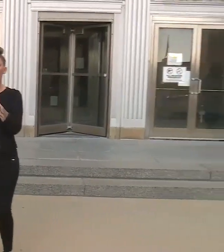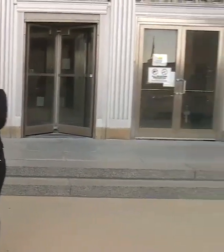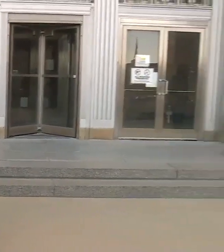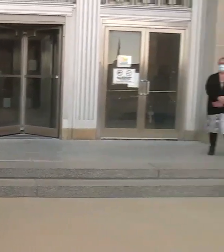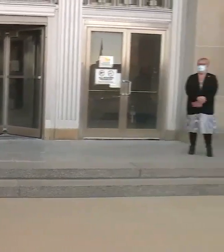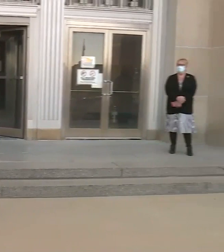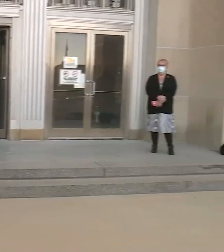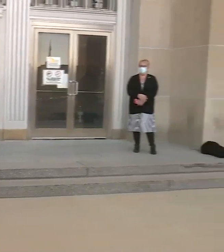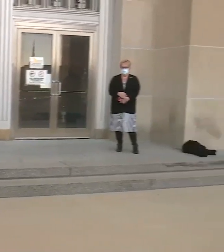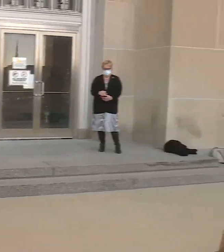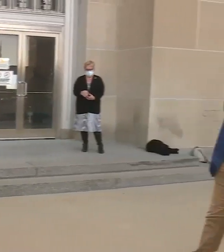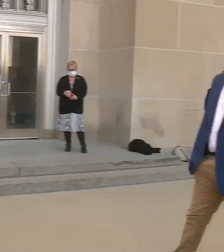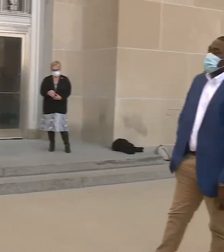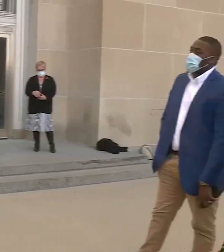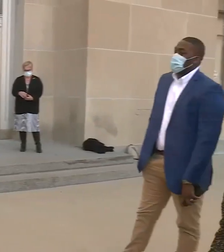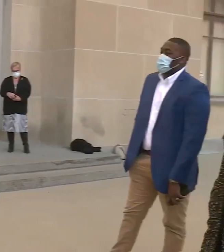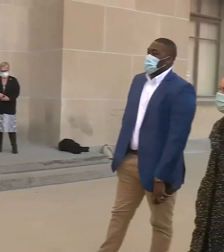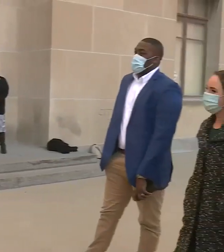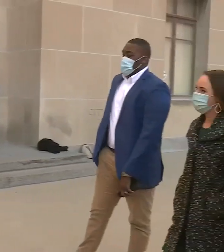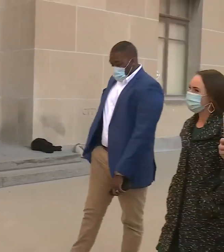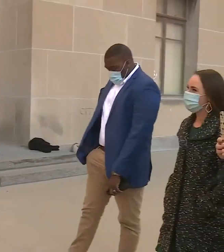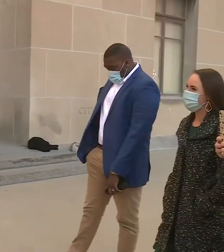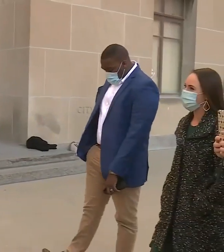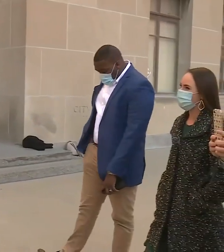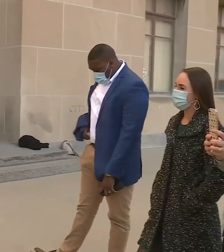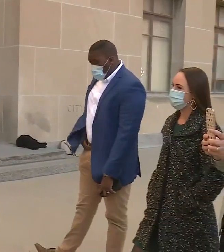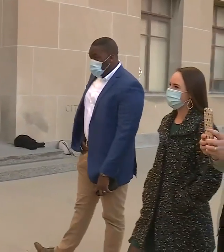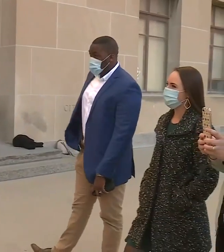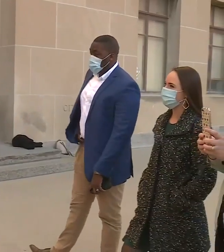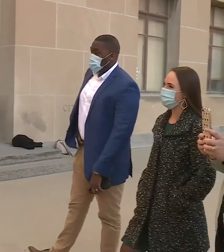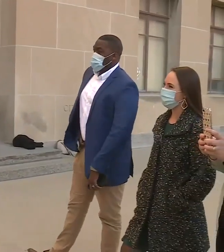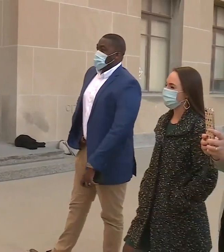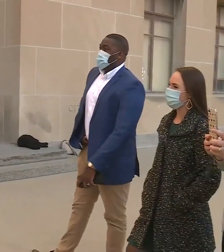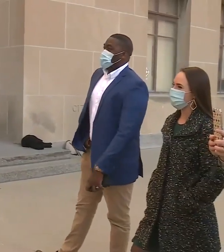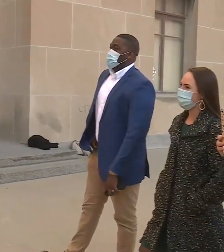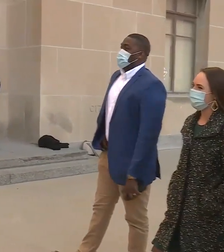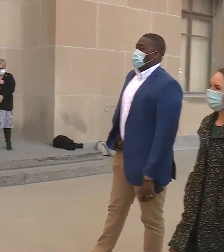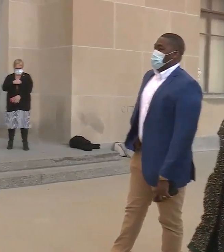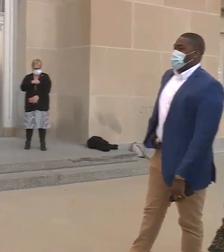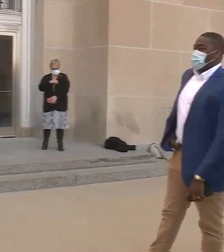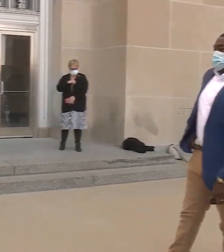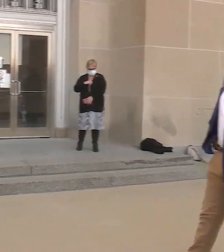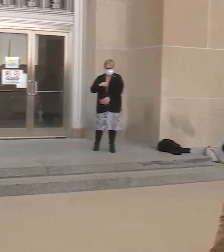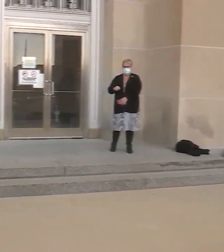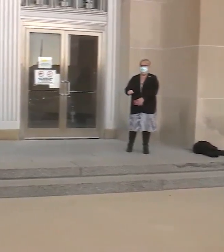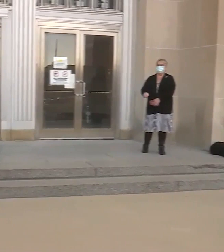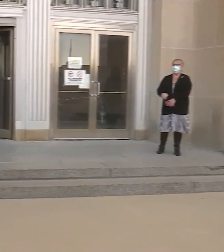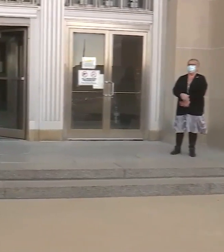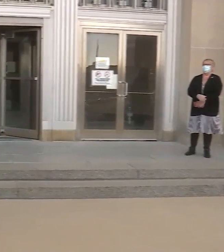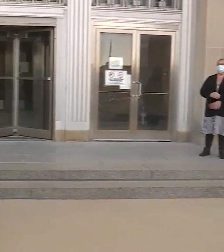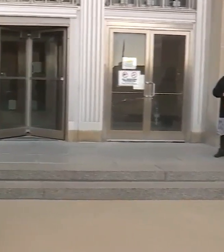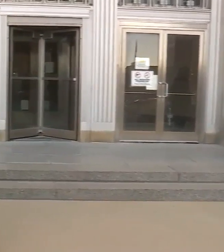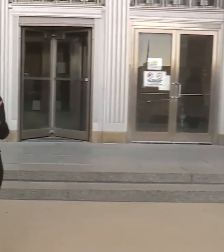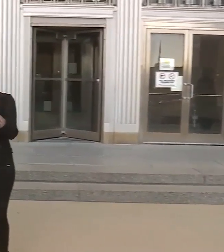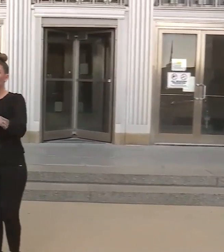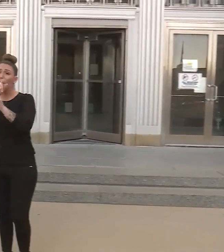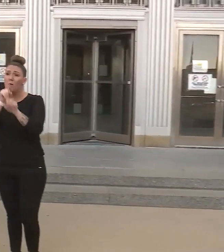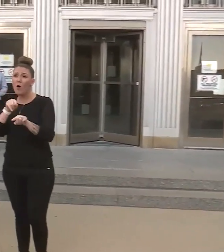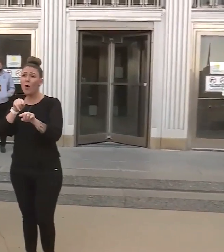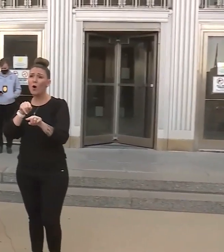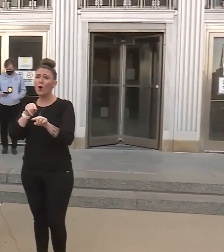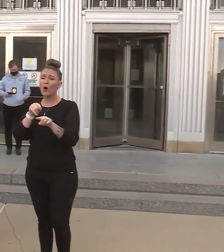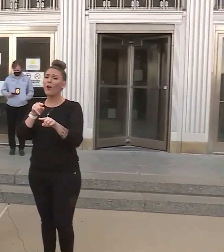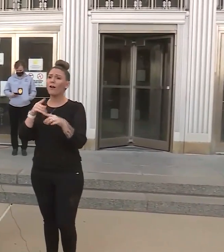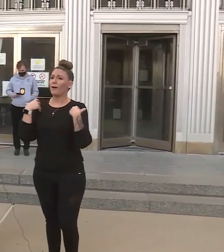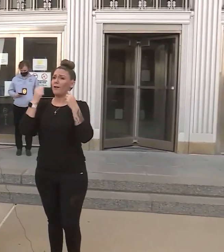games because they will have, they've gone through an approval process with the health department. I would assume would exist under the same orders. The health